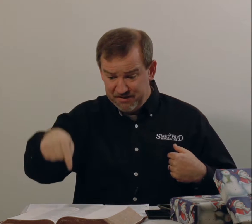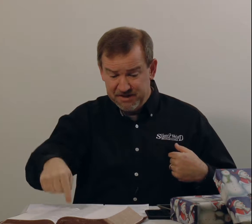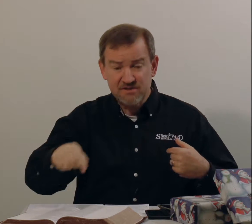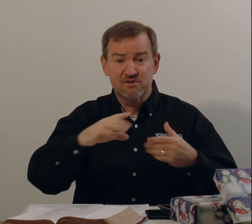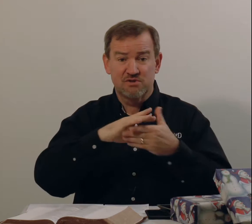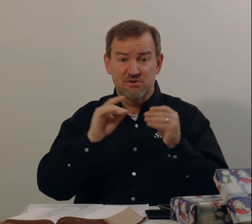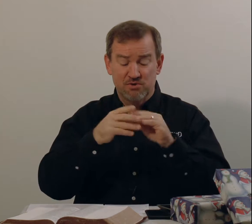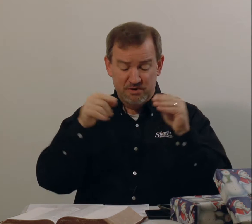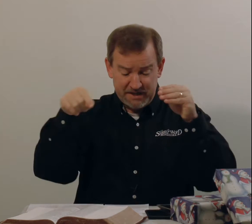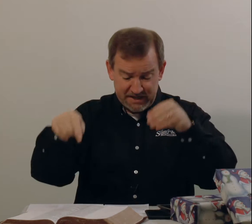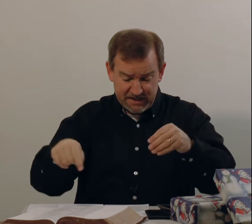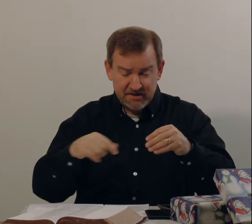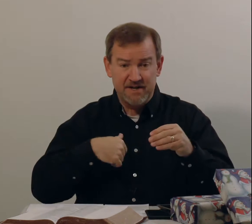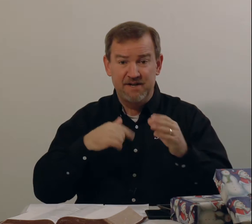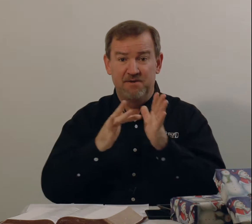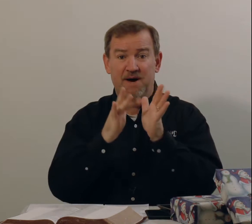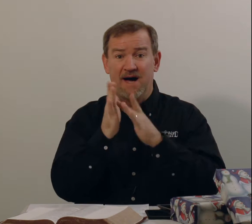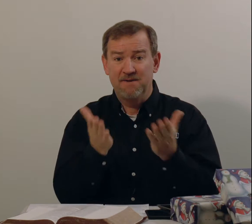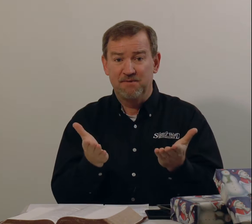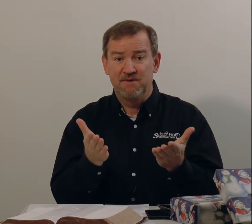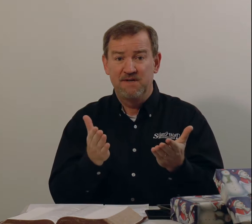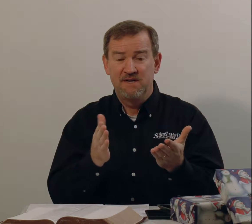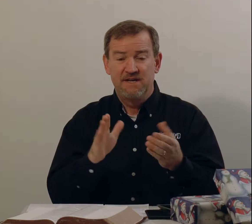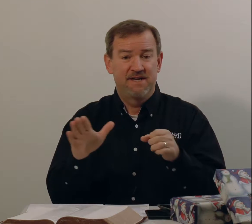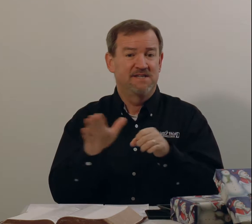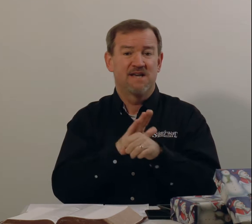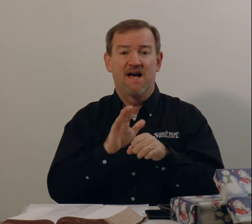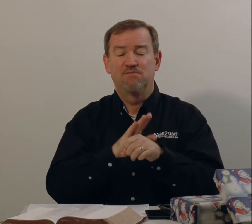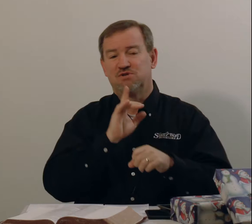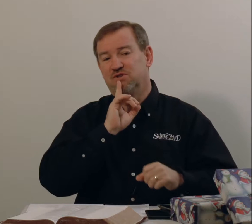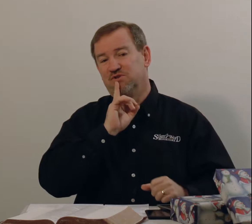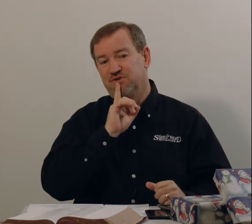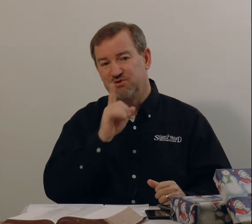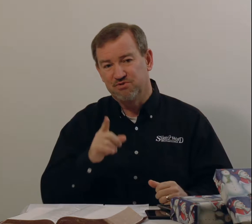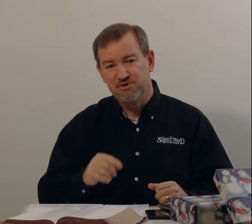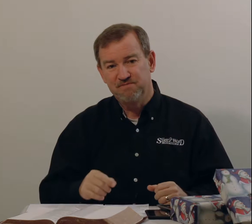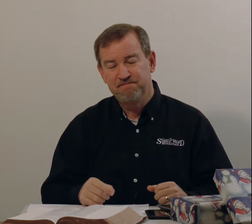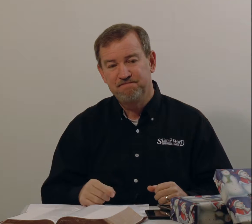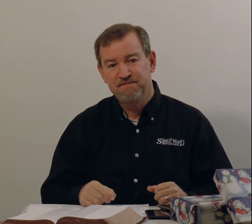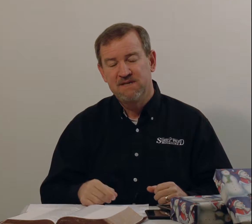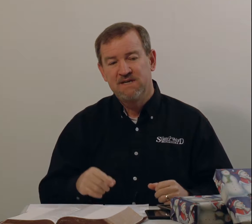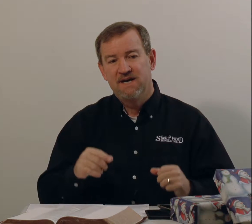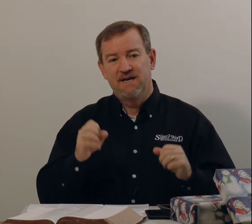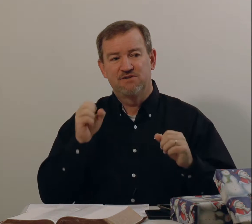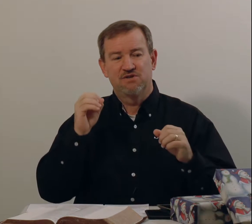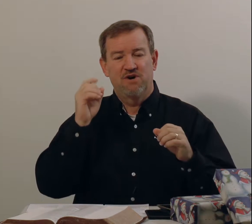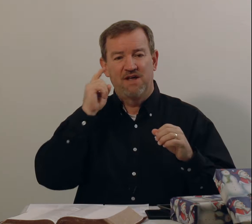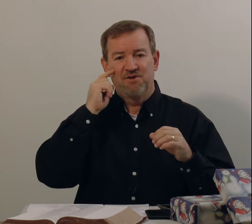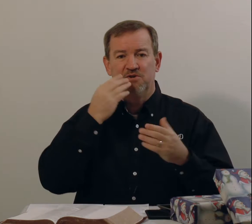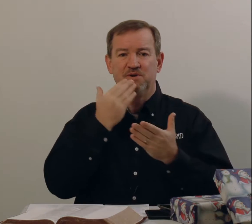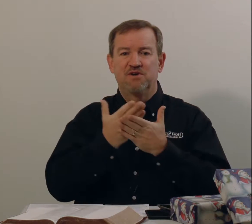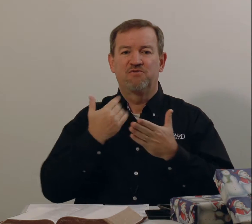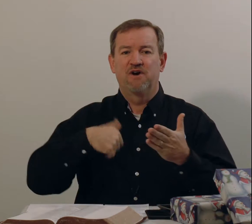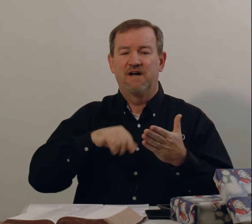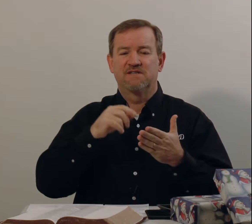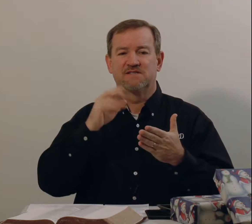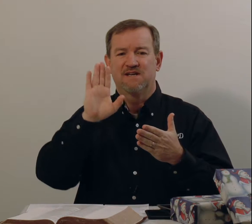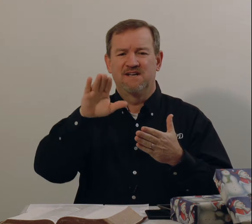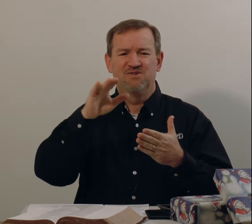this story here in the Bible is absolutely true. And so I thought it would be good for us, you